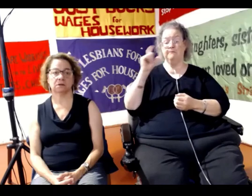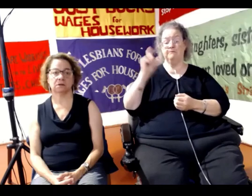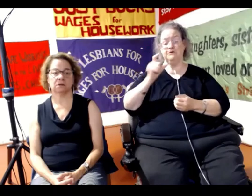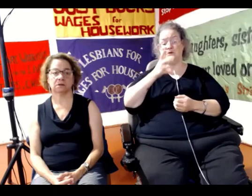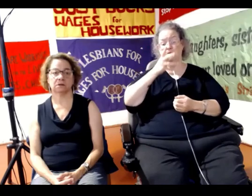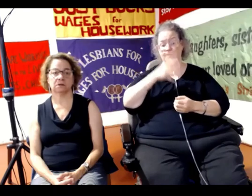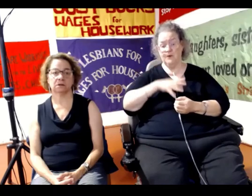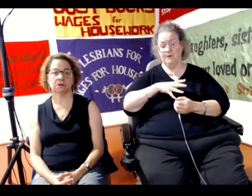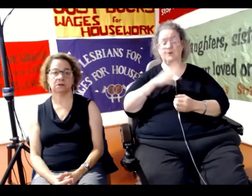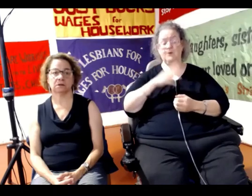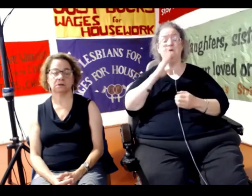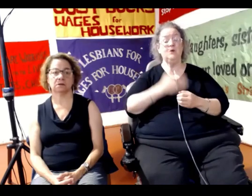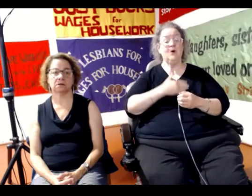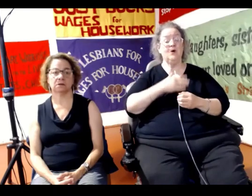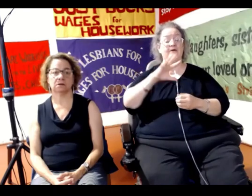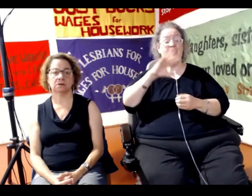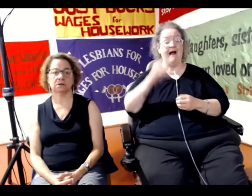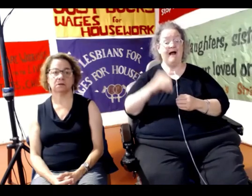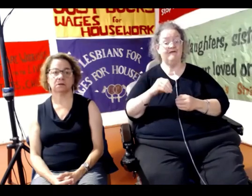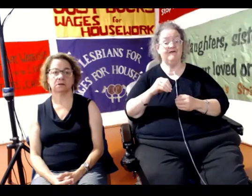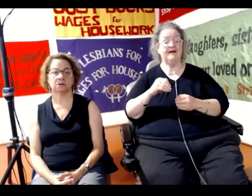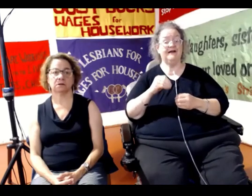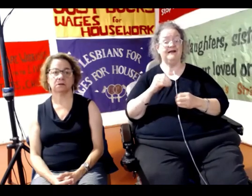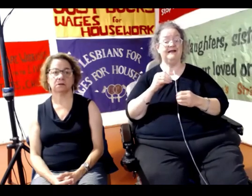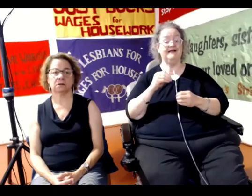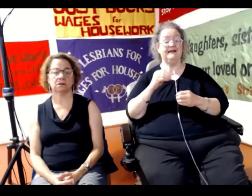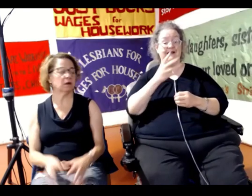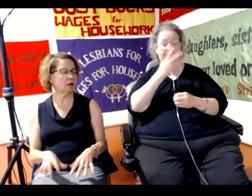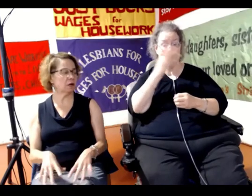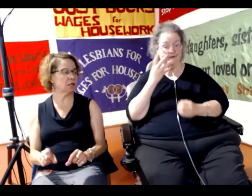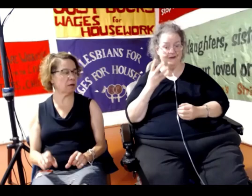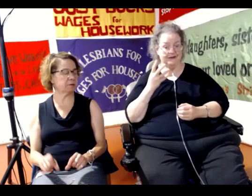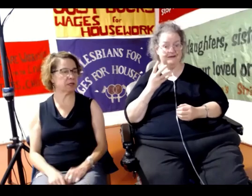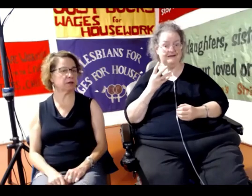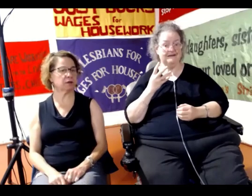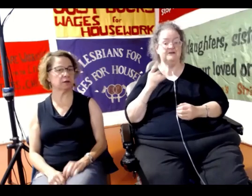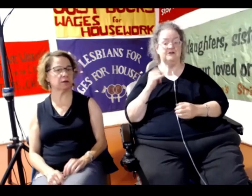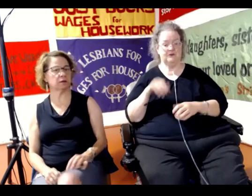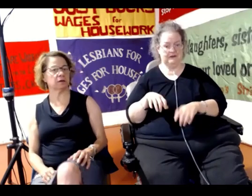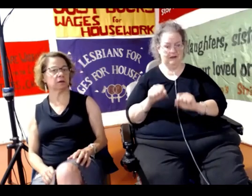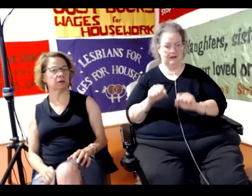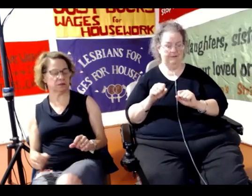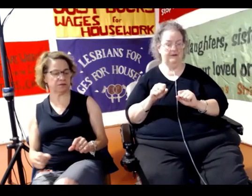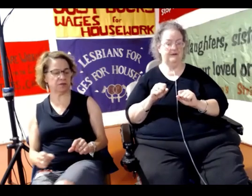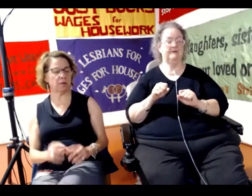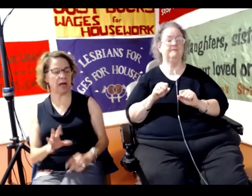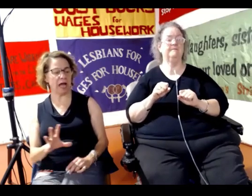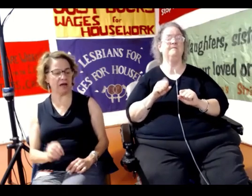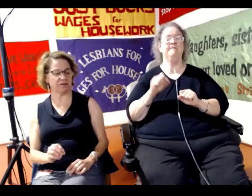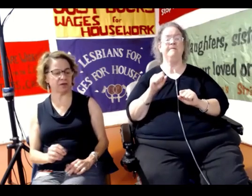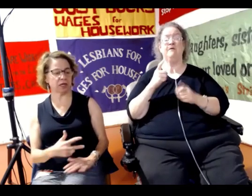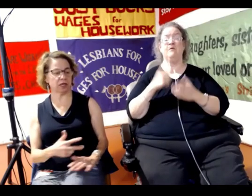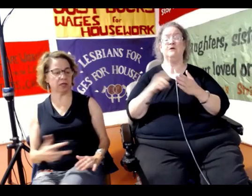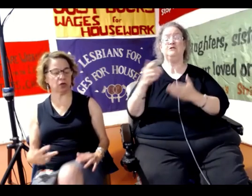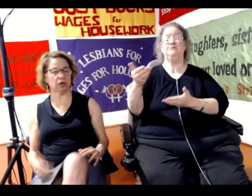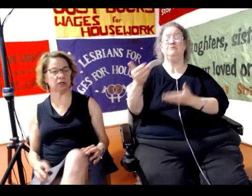of African immigrants, and just to say, you know, what a richness that brings to our organization.